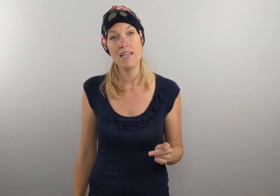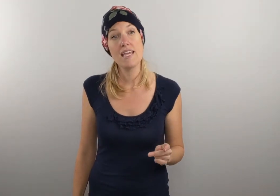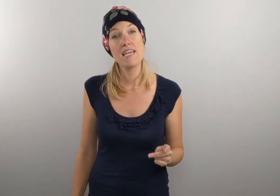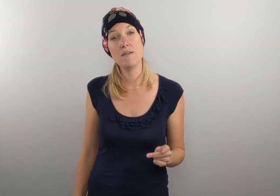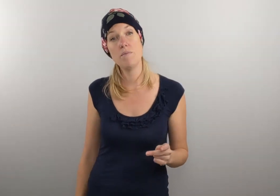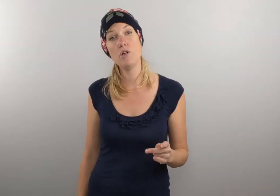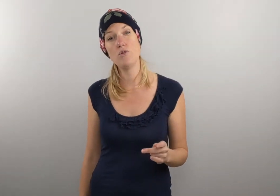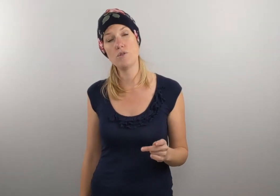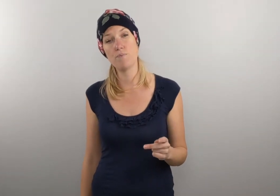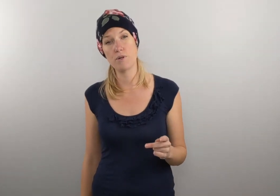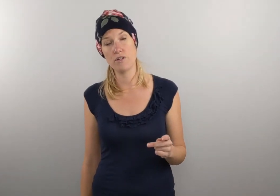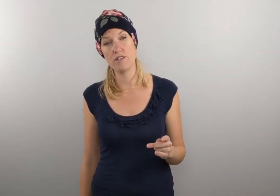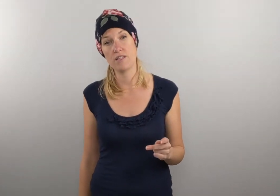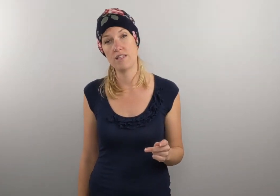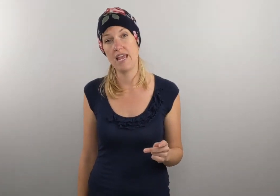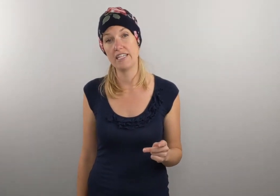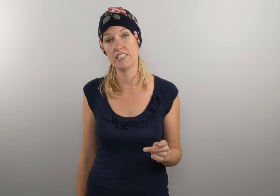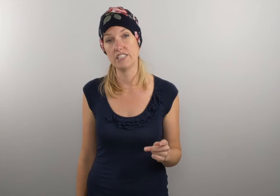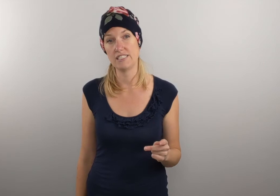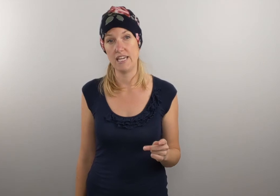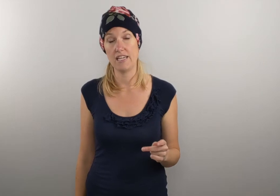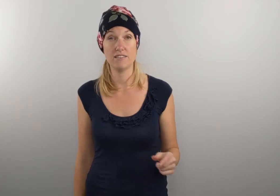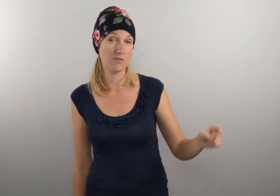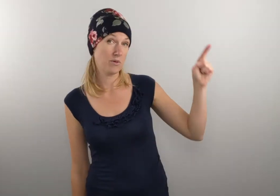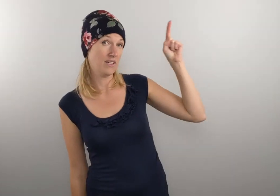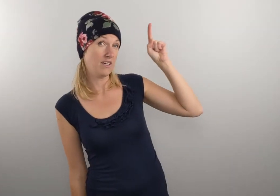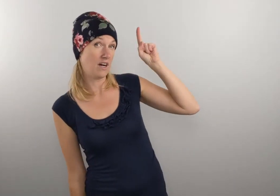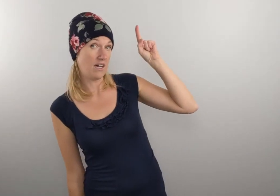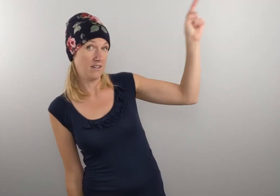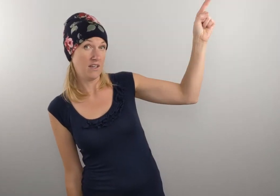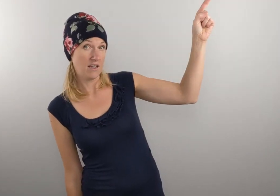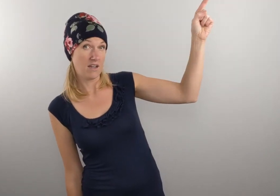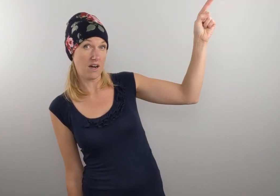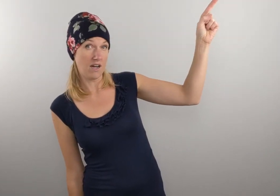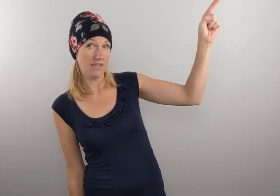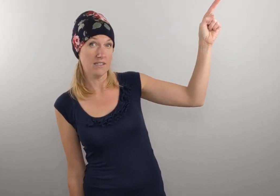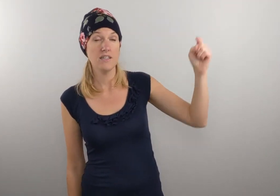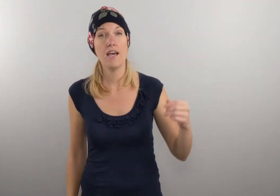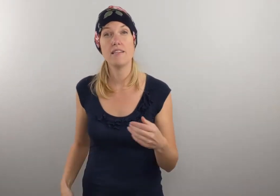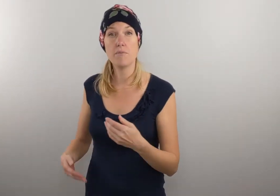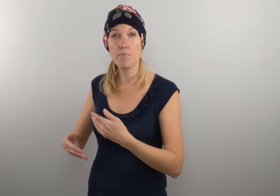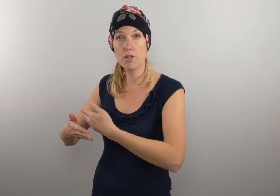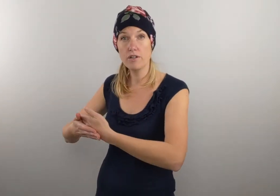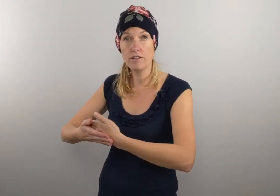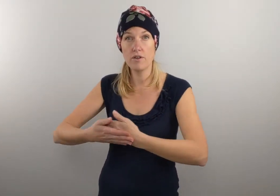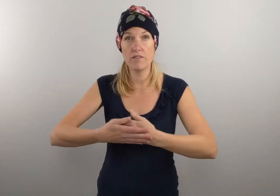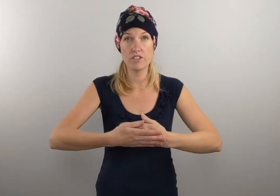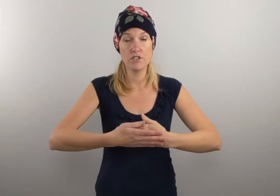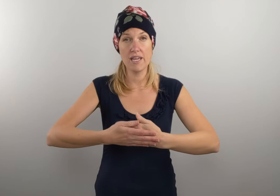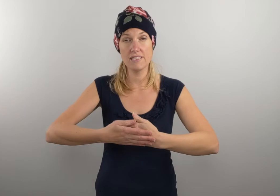Him whose birth the angels sing. So we're pointing to God. God and then birth. You have your two hands